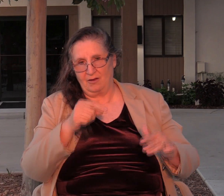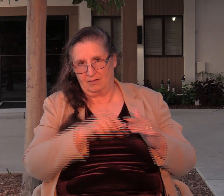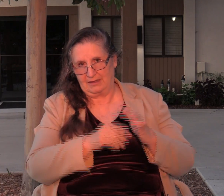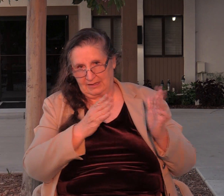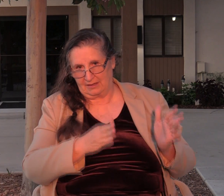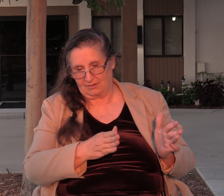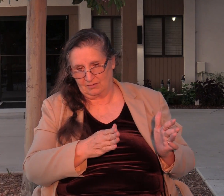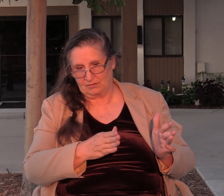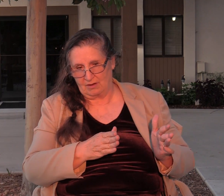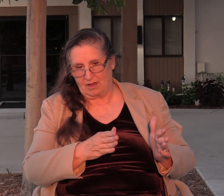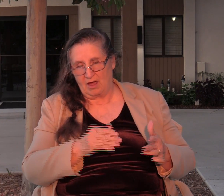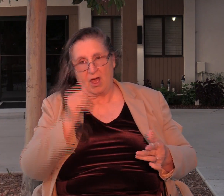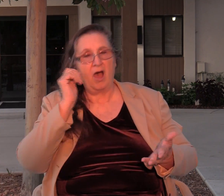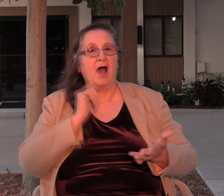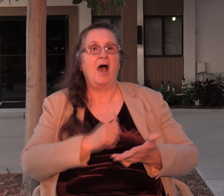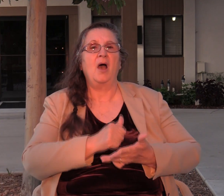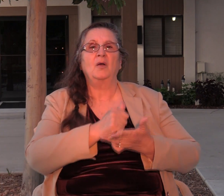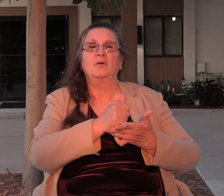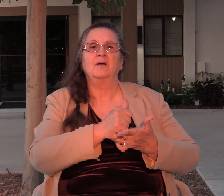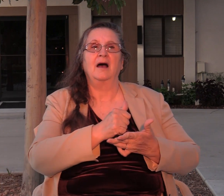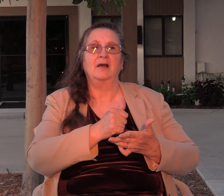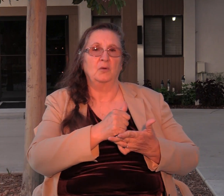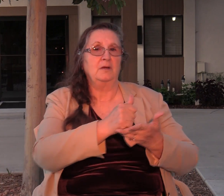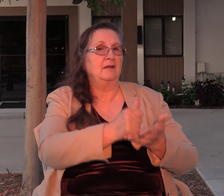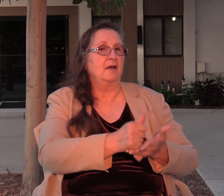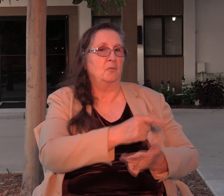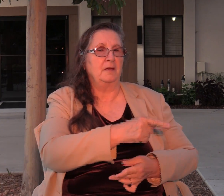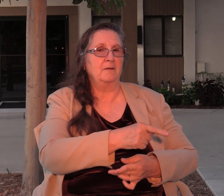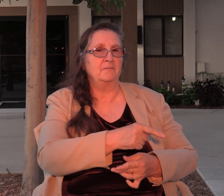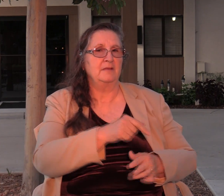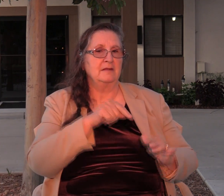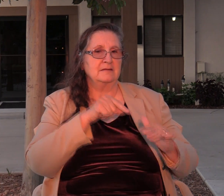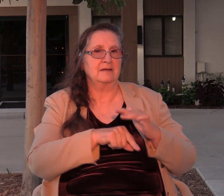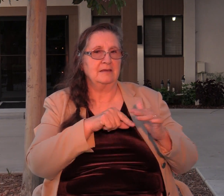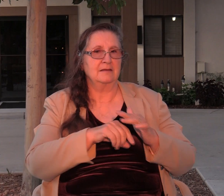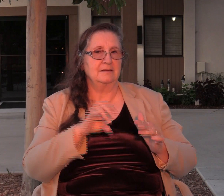along with it the murder of the seventy sons they were just as guilty